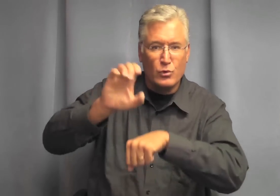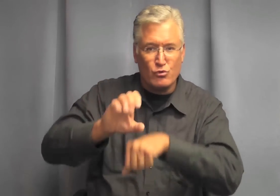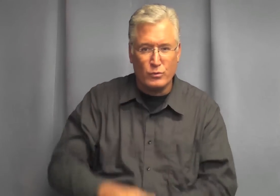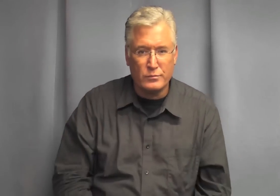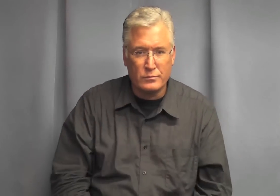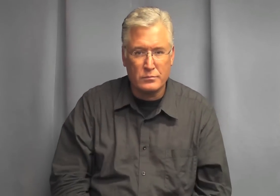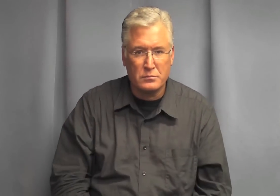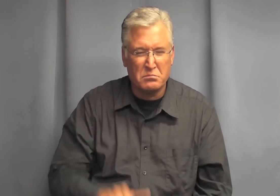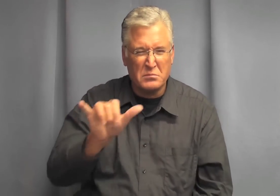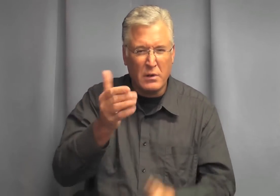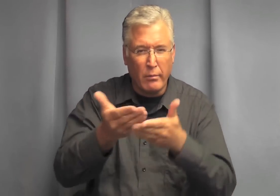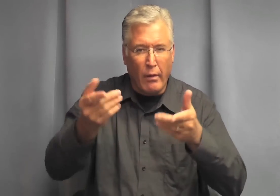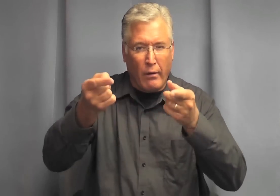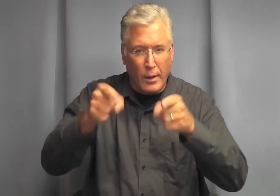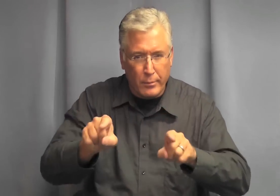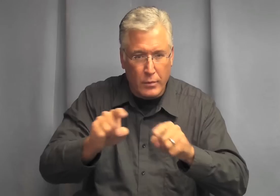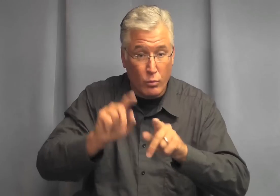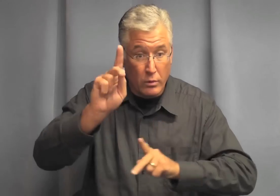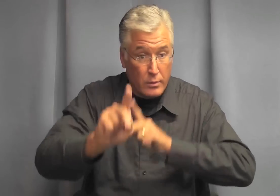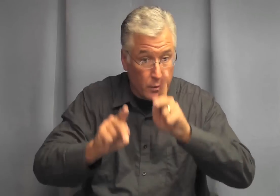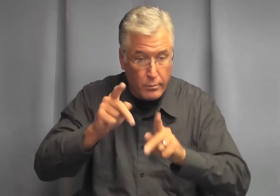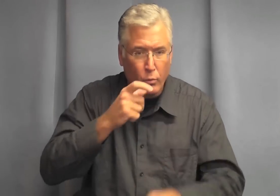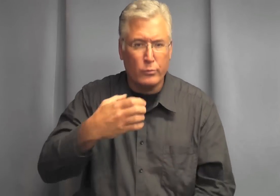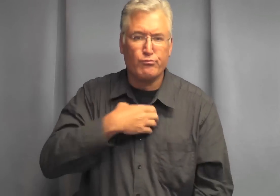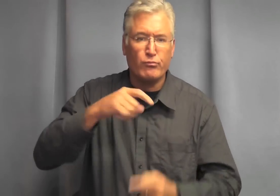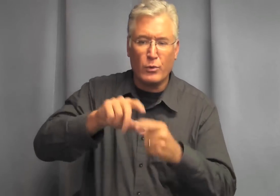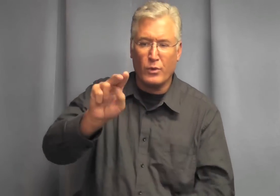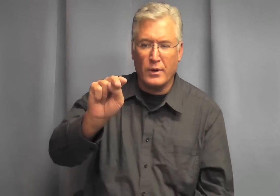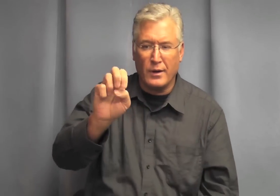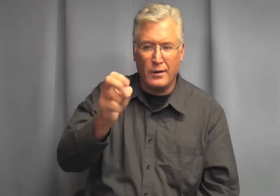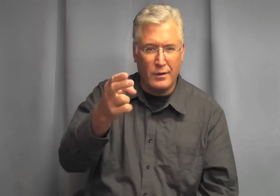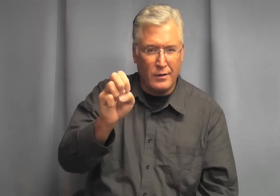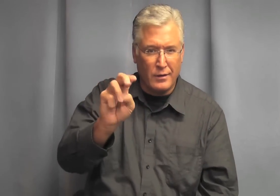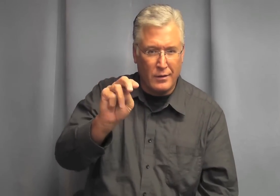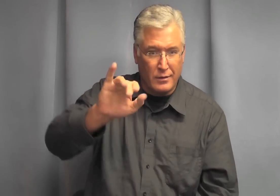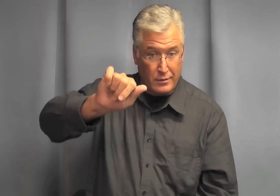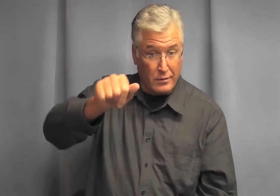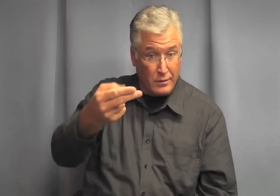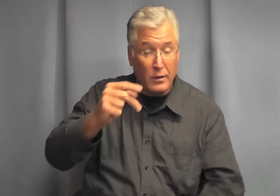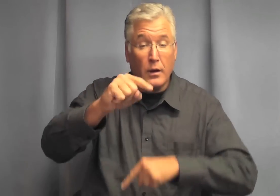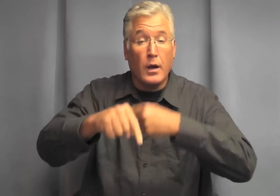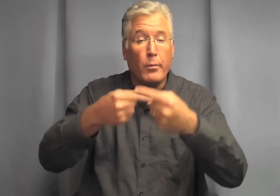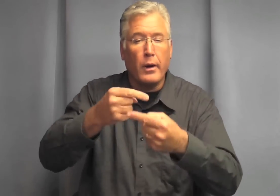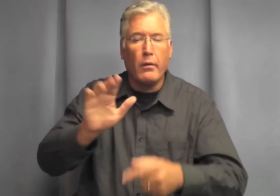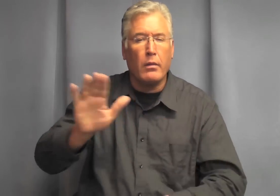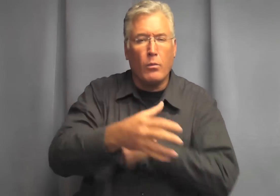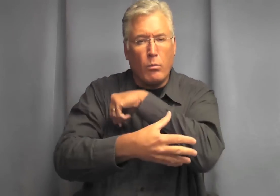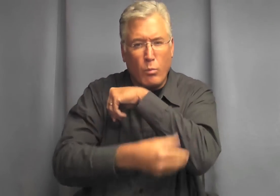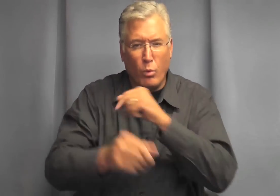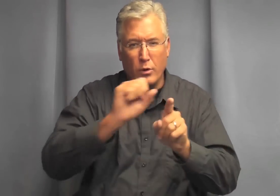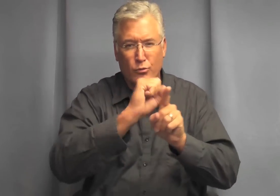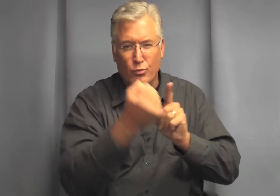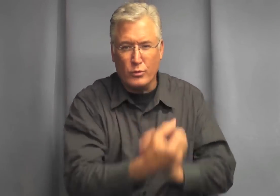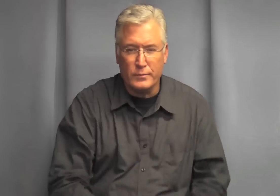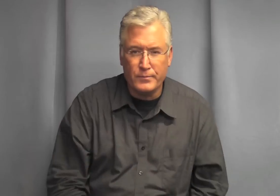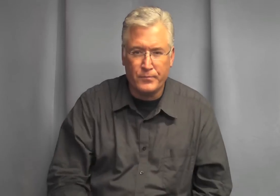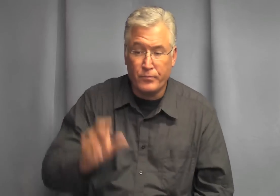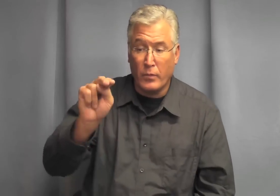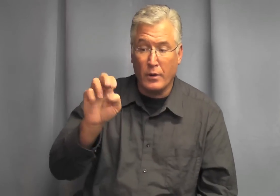rate and this was happening to the people and they were complaining to nehemiah about this that they were in a